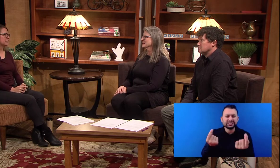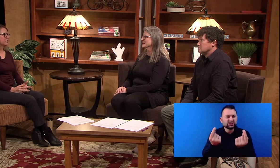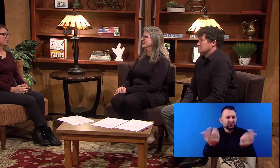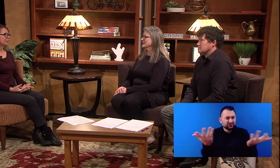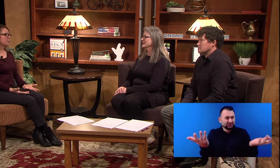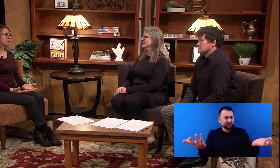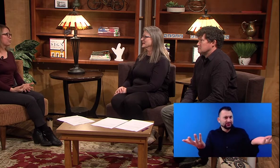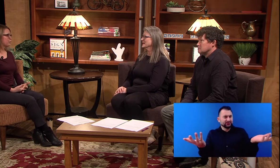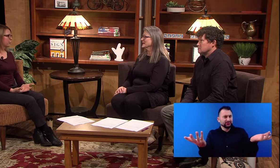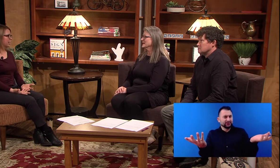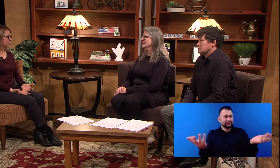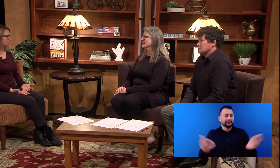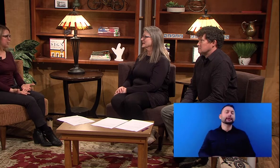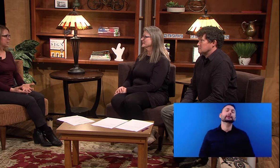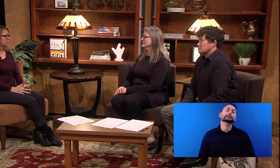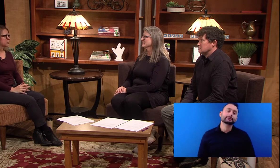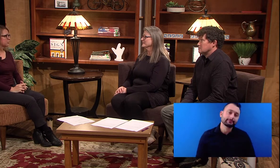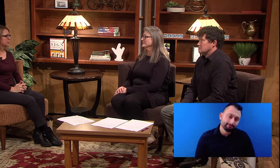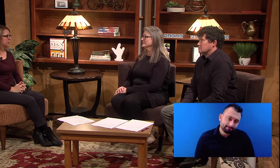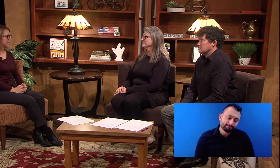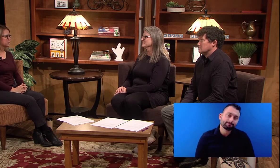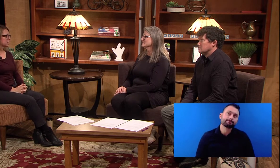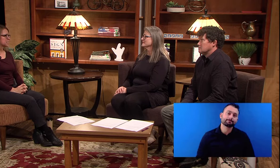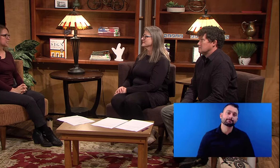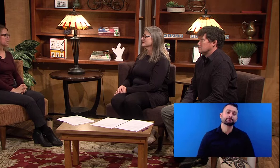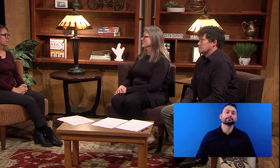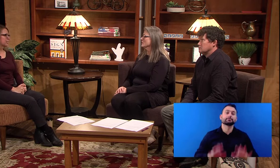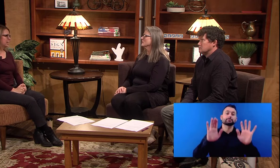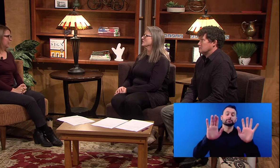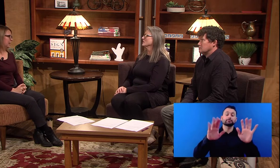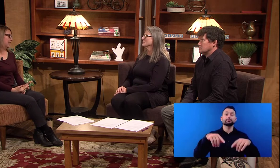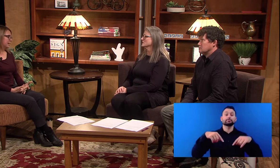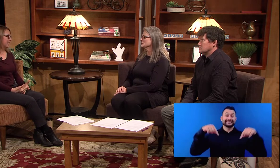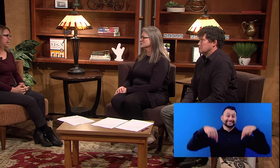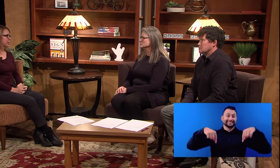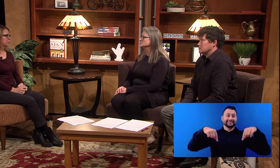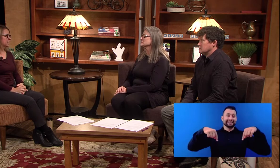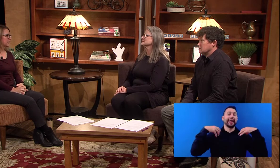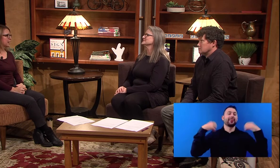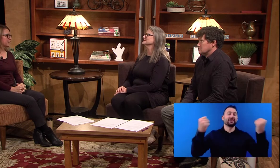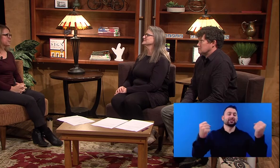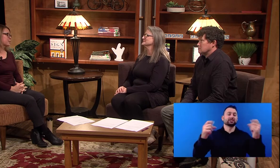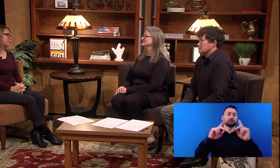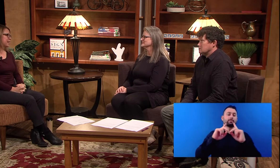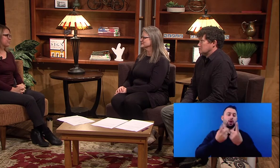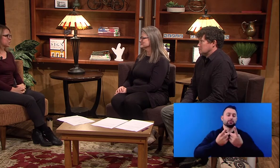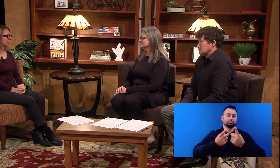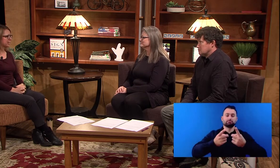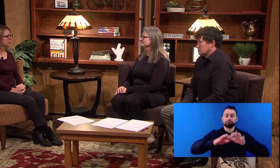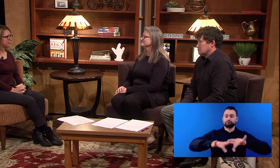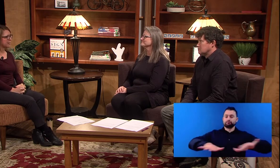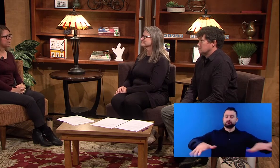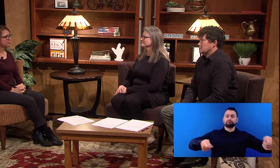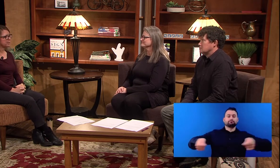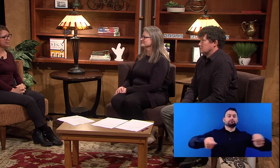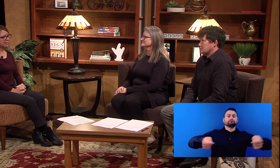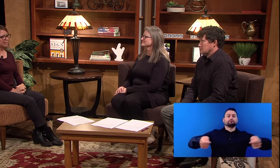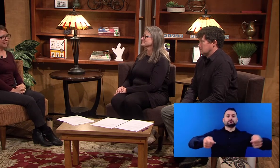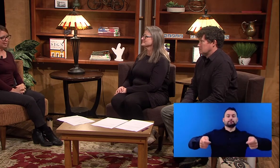we refer elsewhere to different agencies in Kent County. Um, so I would have to check in with them, but I